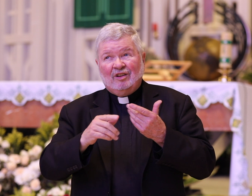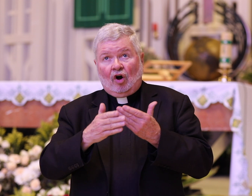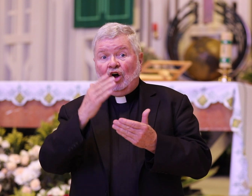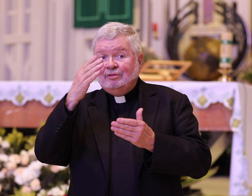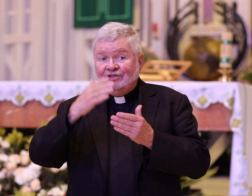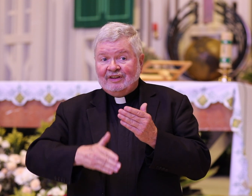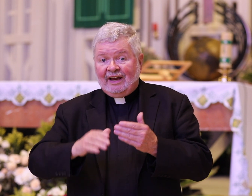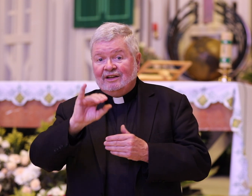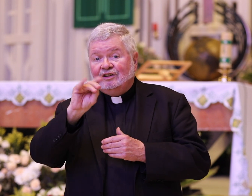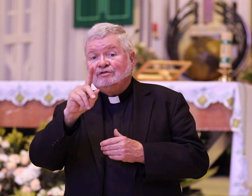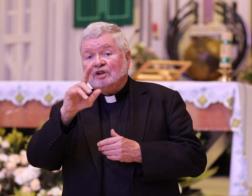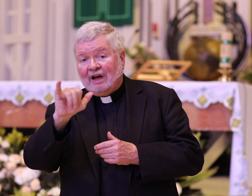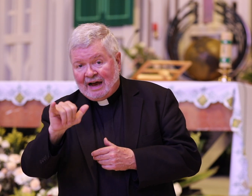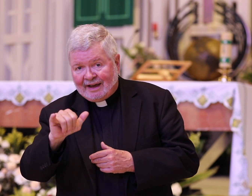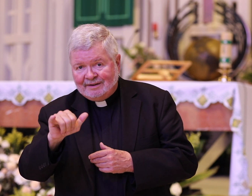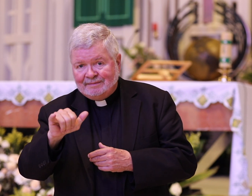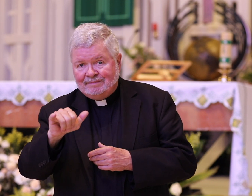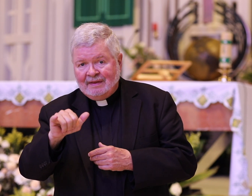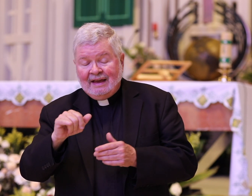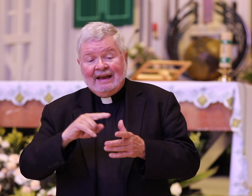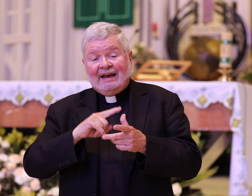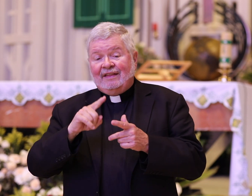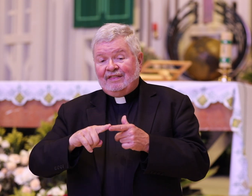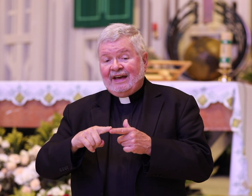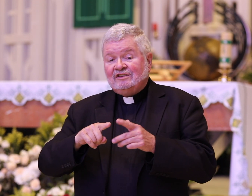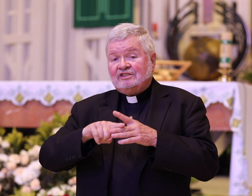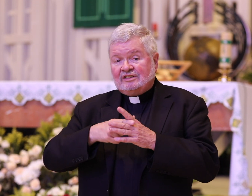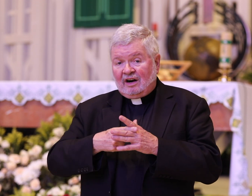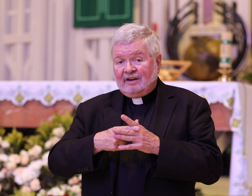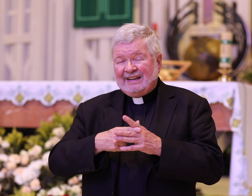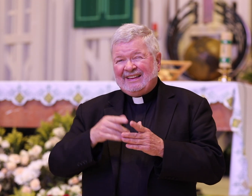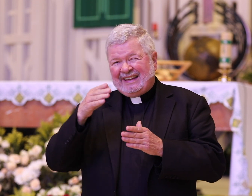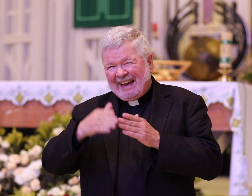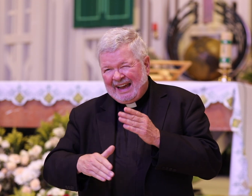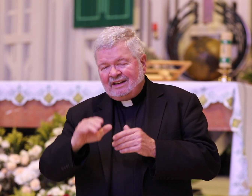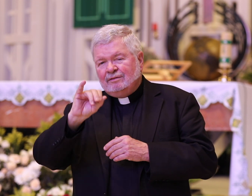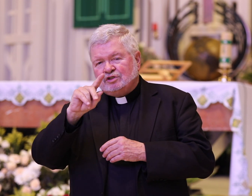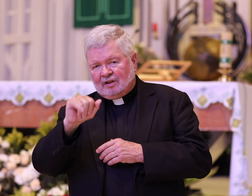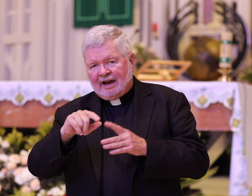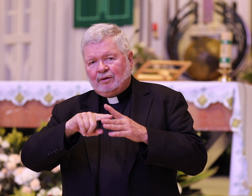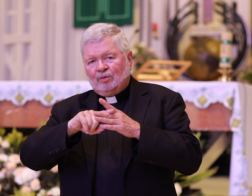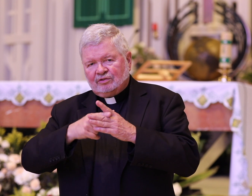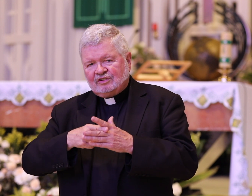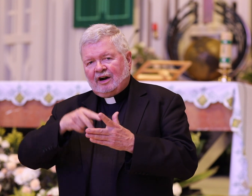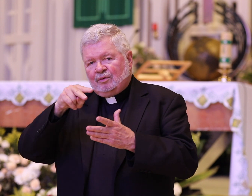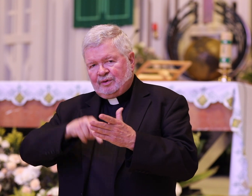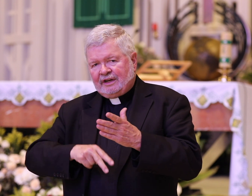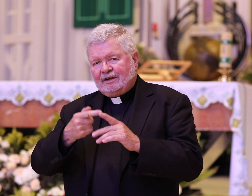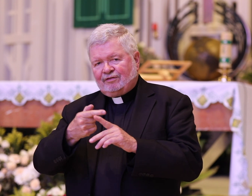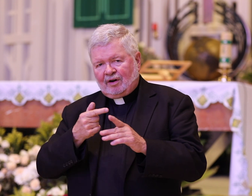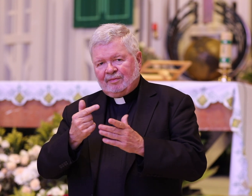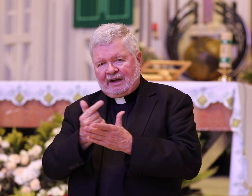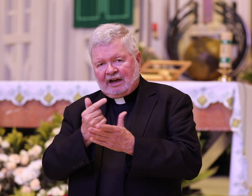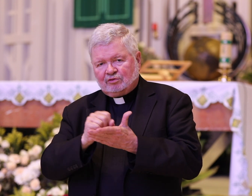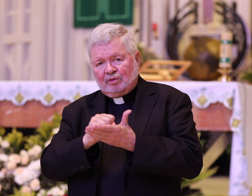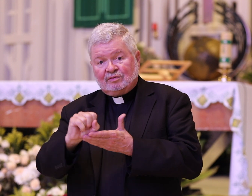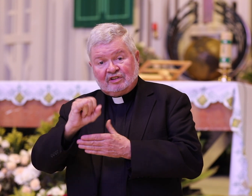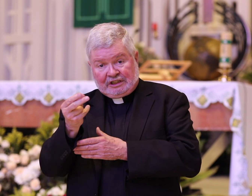almost the end of July and then starting at the end of July we'll start reading from the Gospel of St.